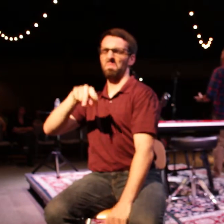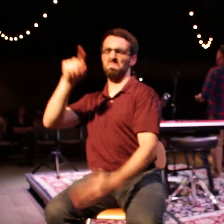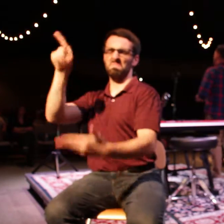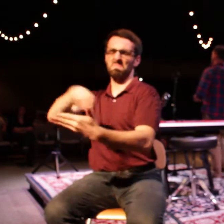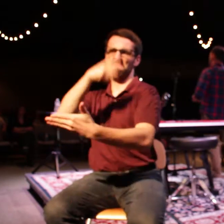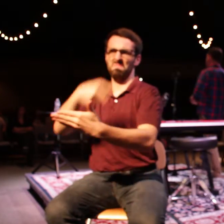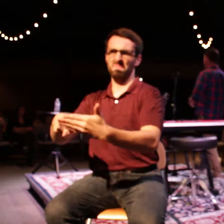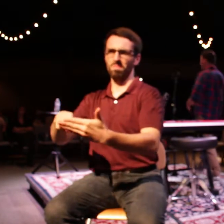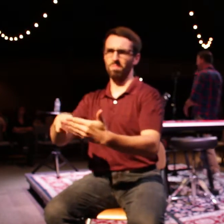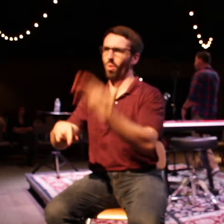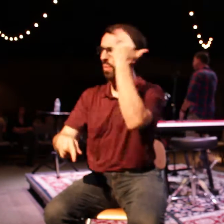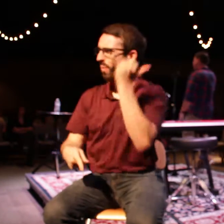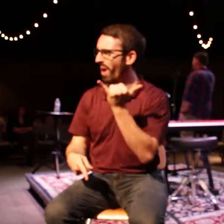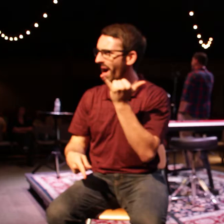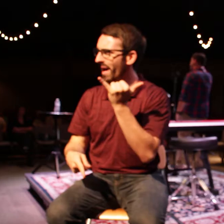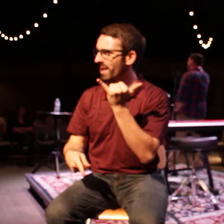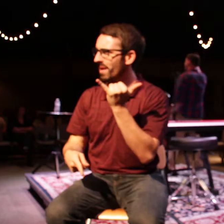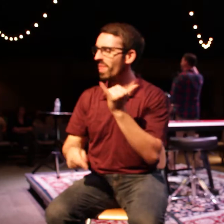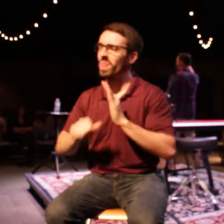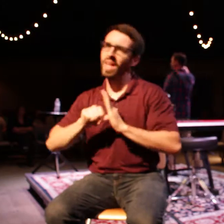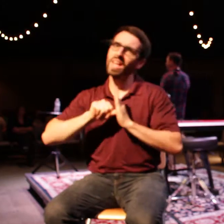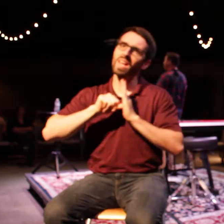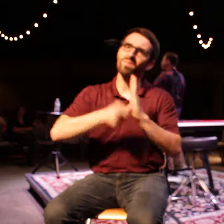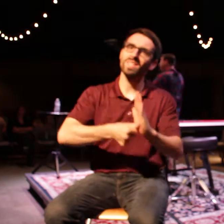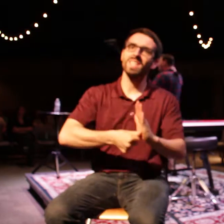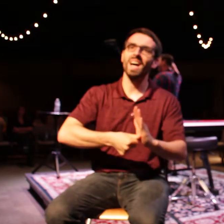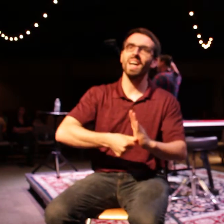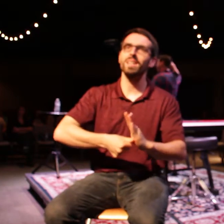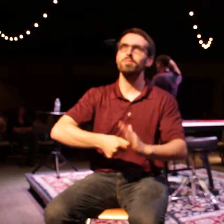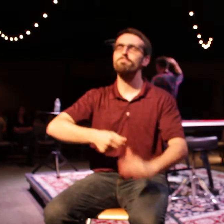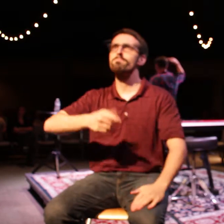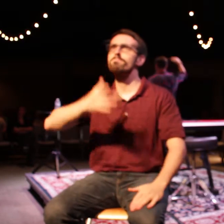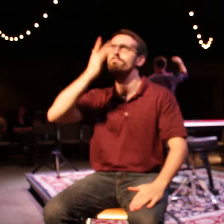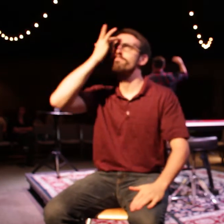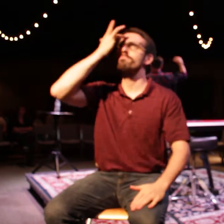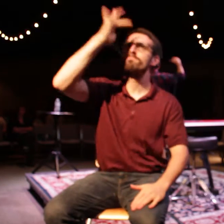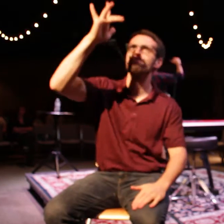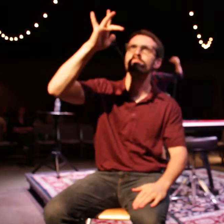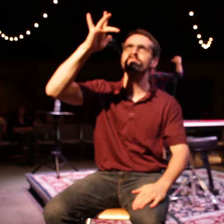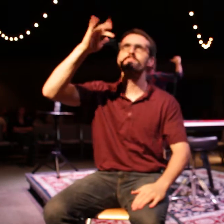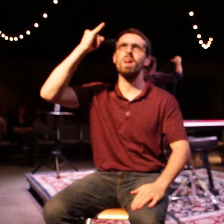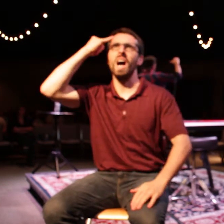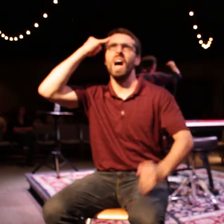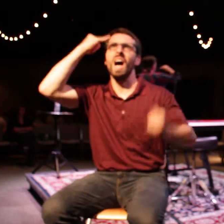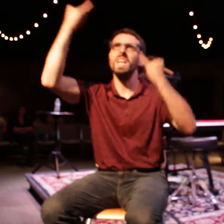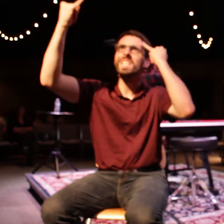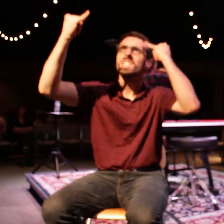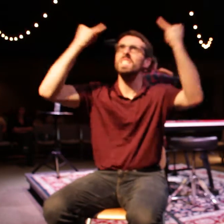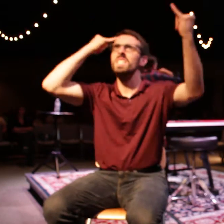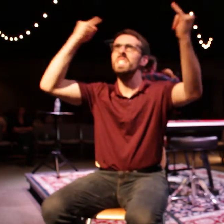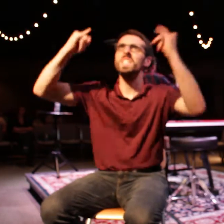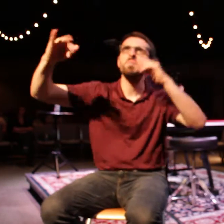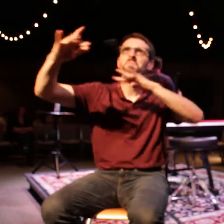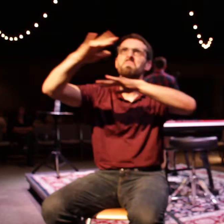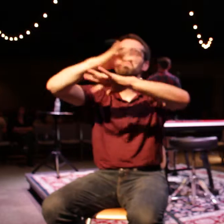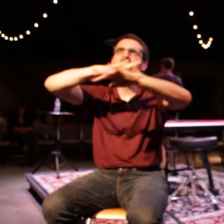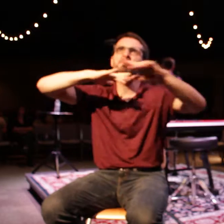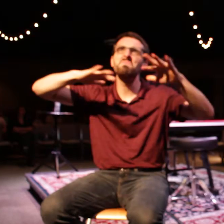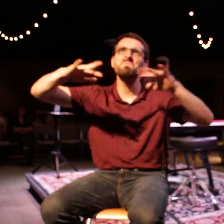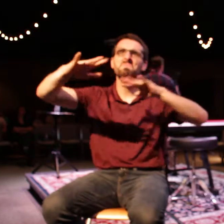they emphasized intellectualism so highly. They valued that so highly in the Greco-Roman world. And so what would happen is there